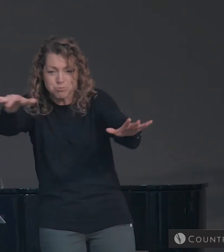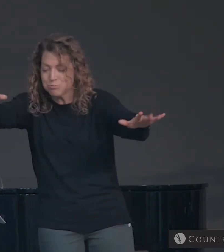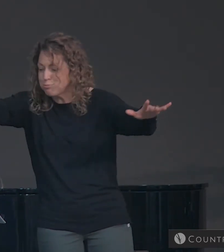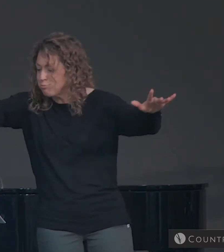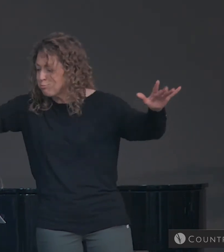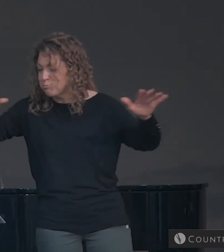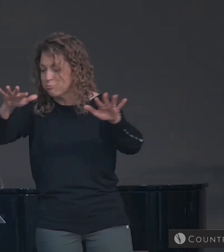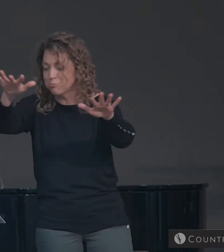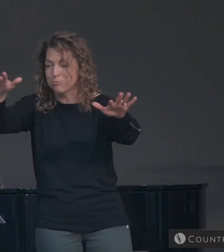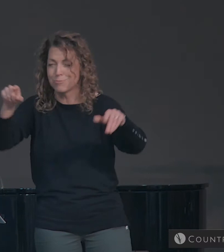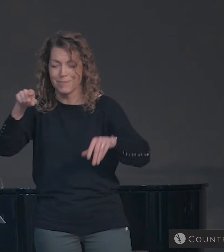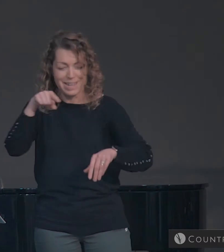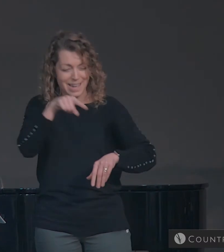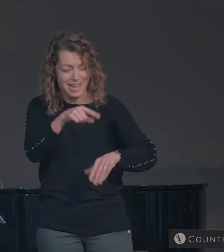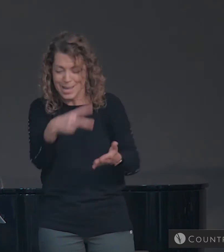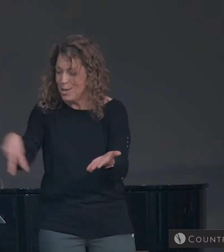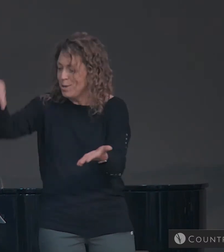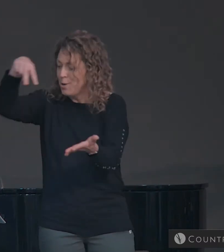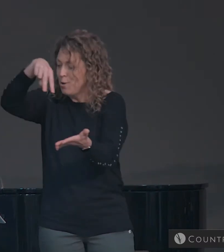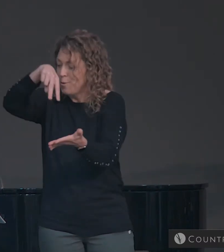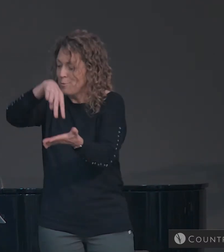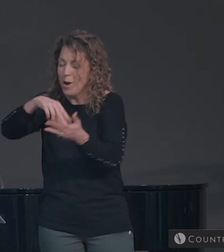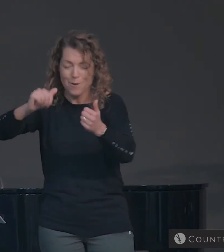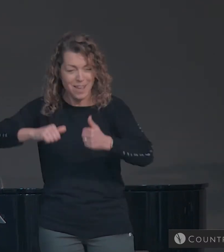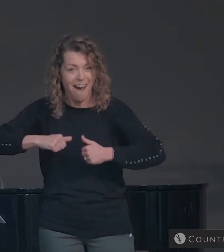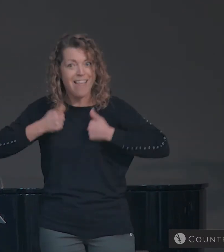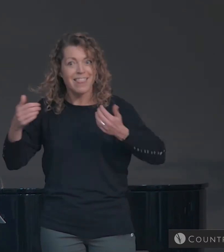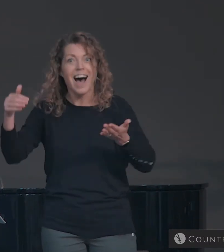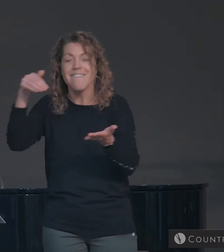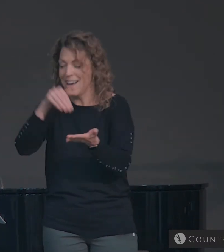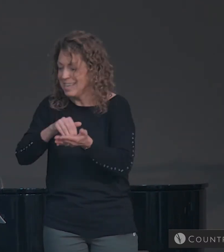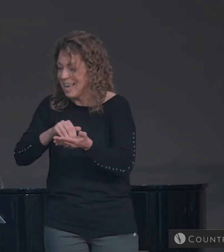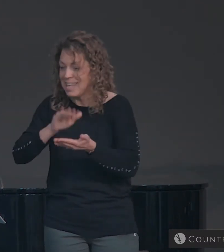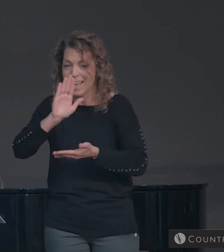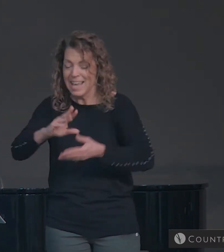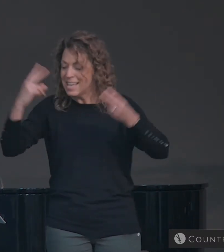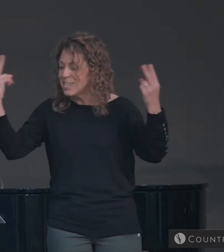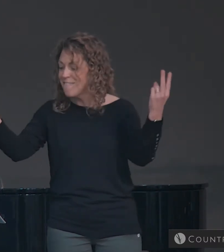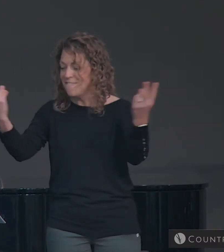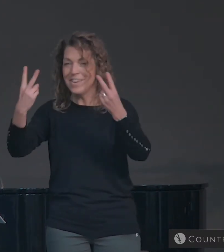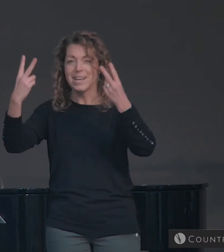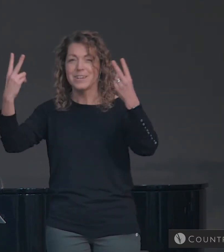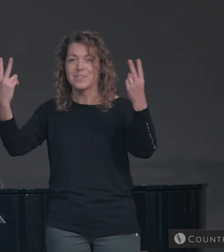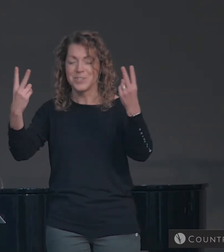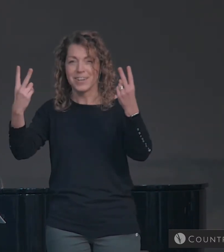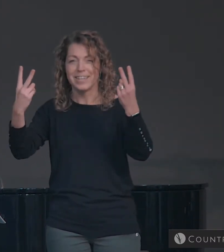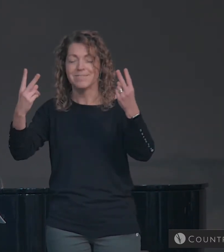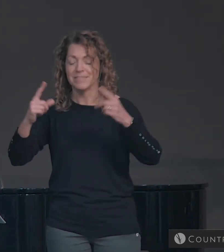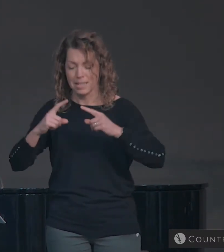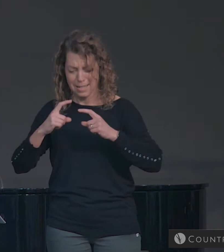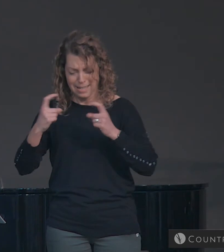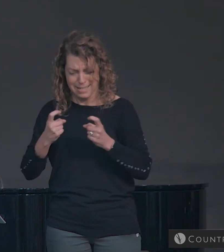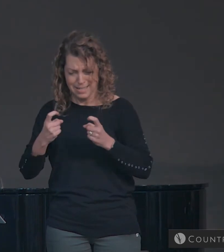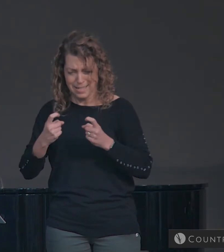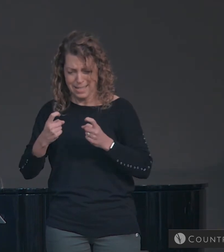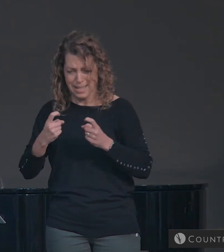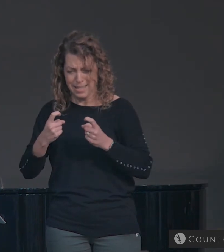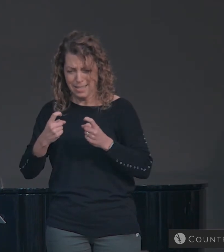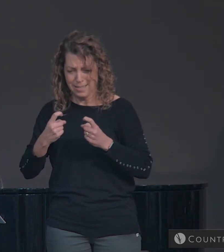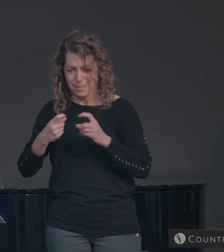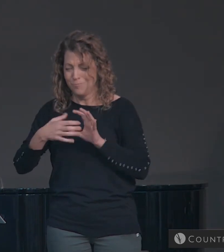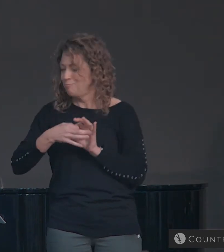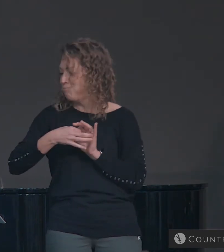up from the grave he rose again. And as he stands in